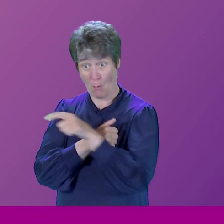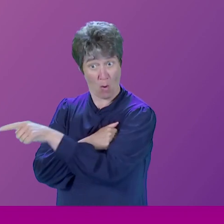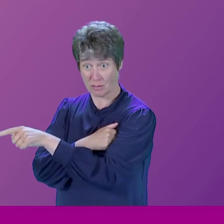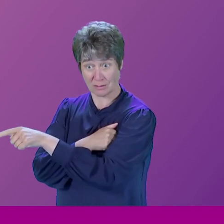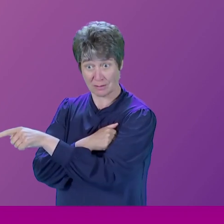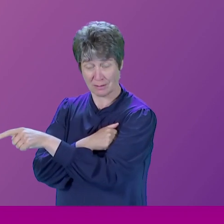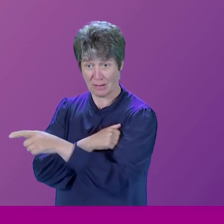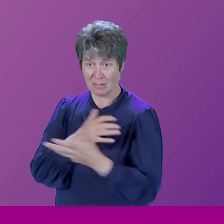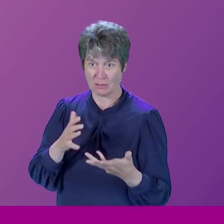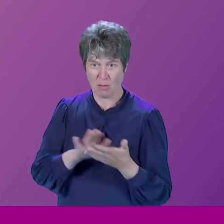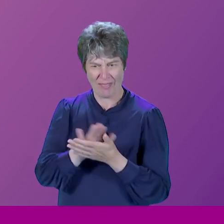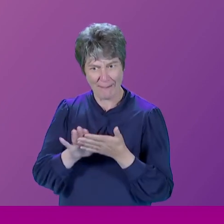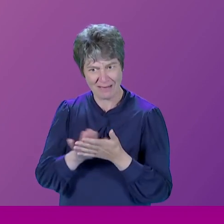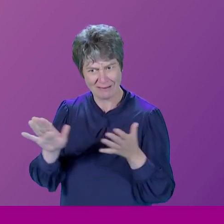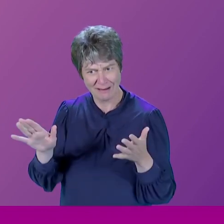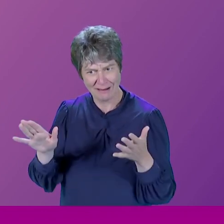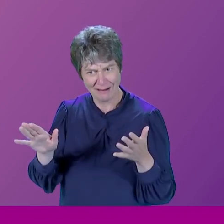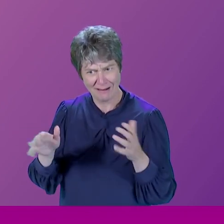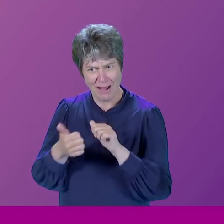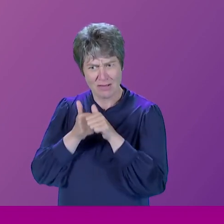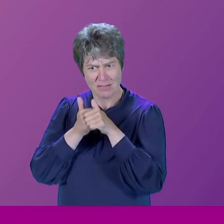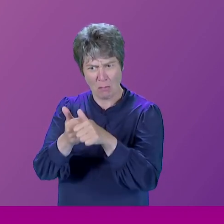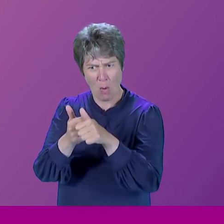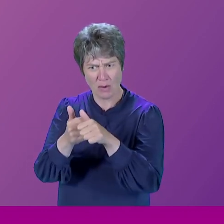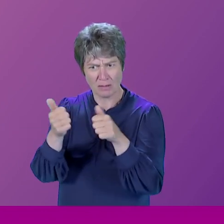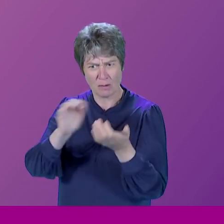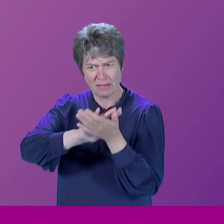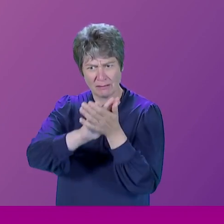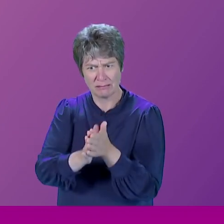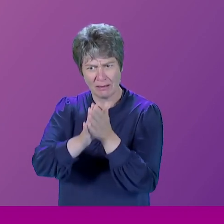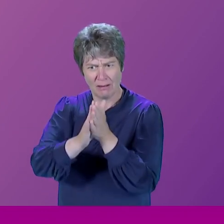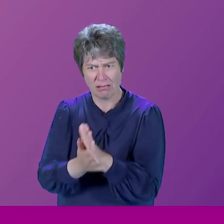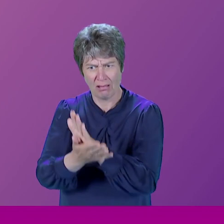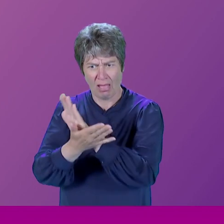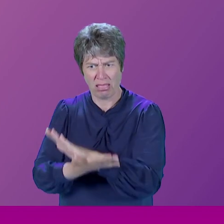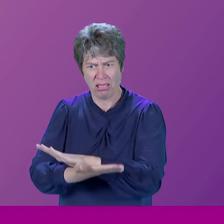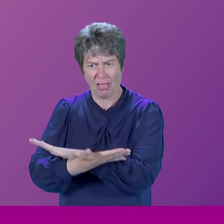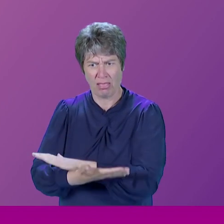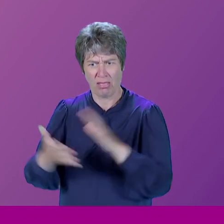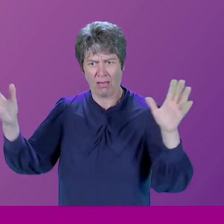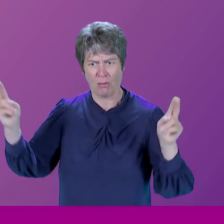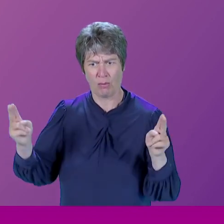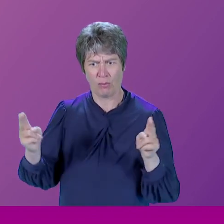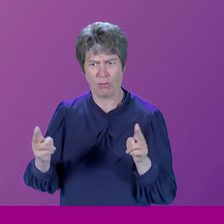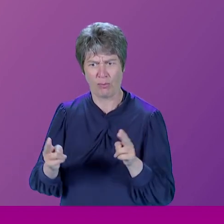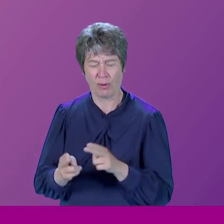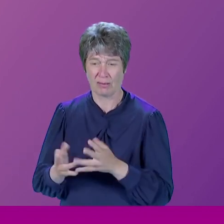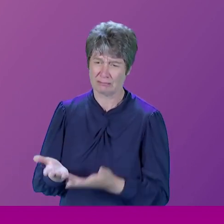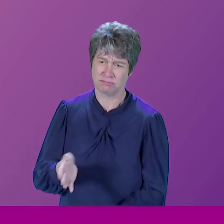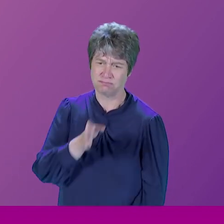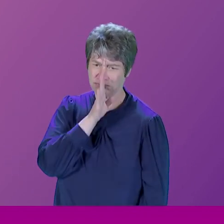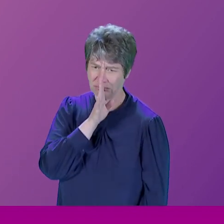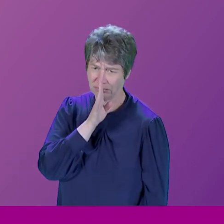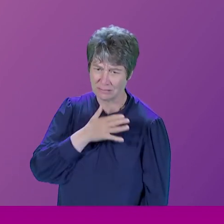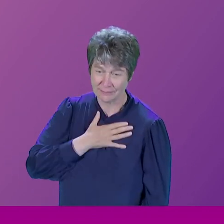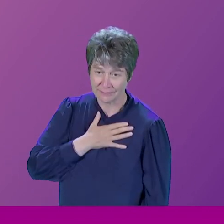So, after that, you go on losing support. I mean, it is a miserable situation. When I might have become leader of the